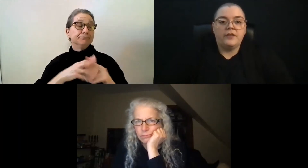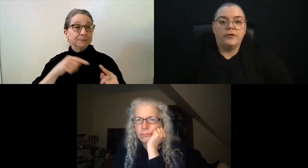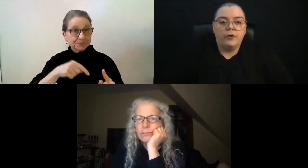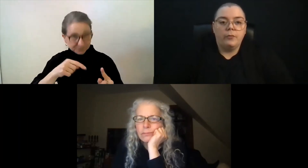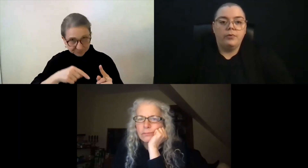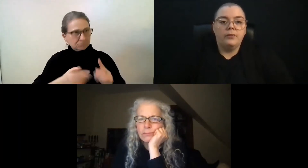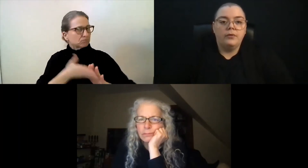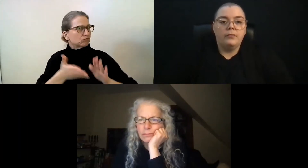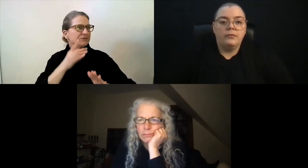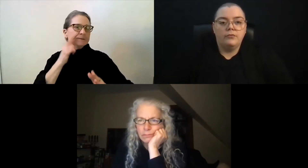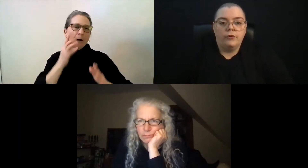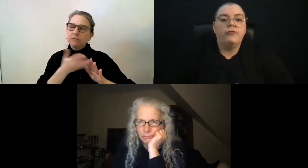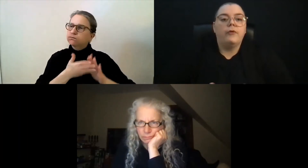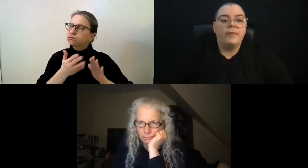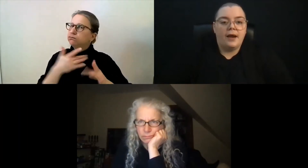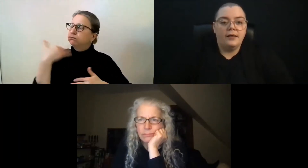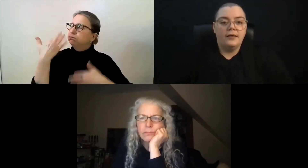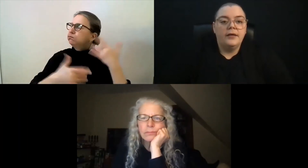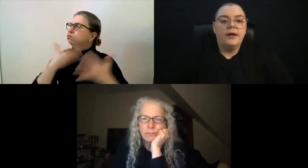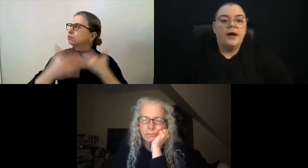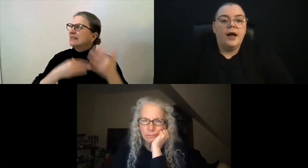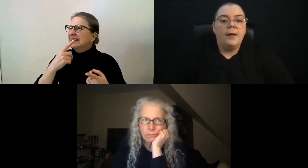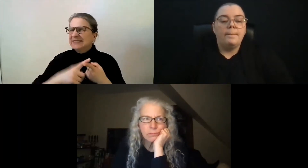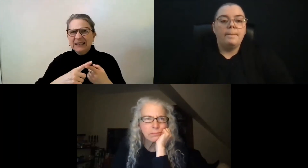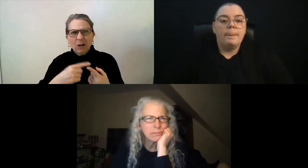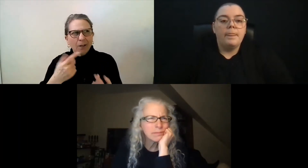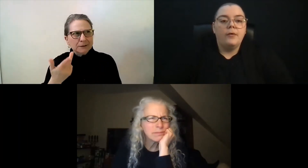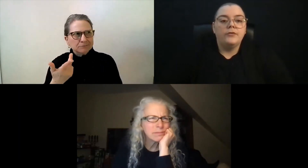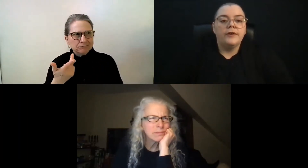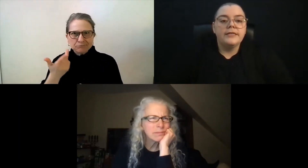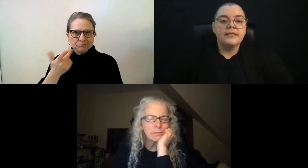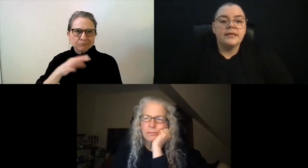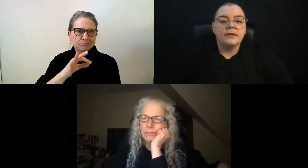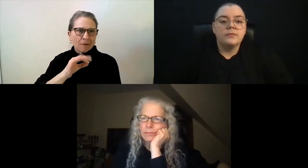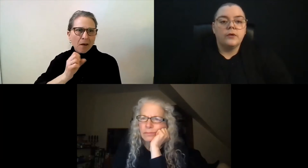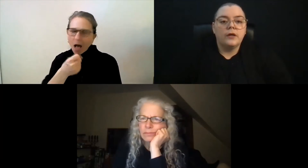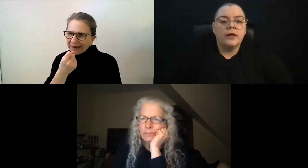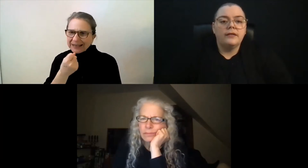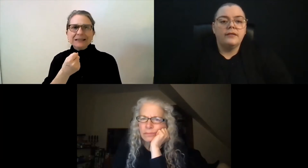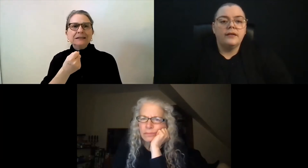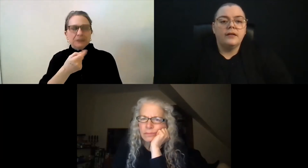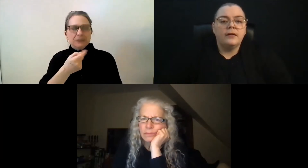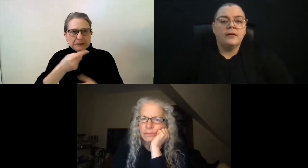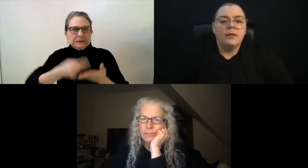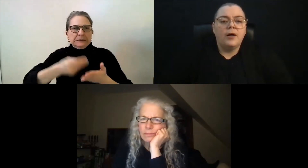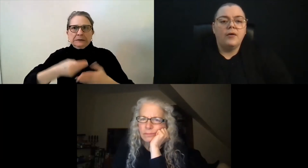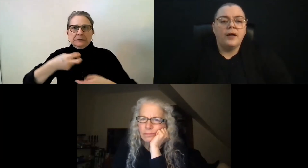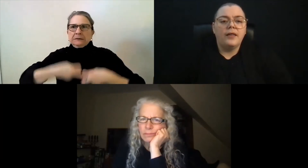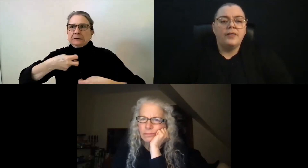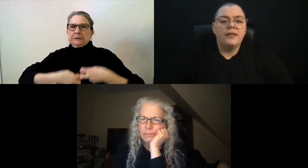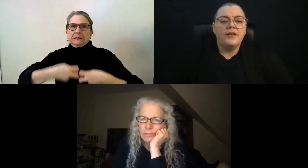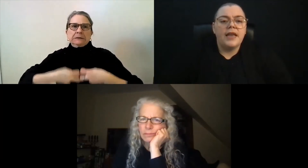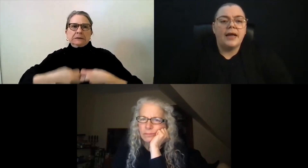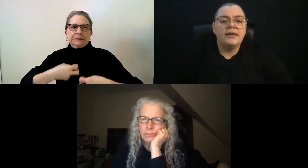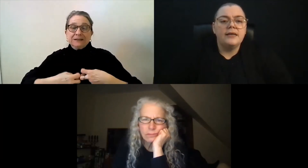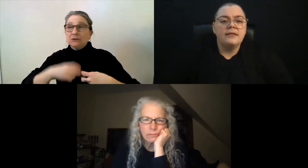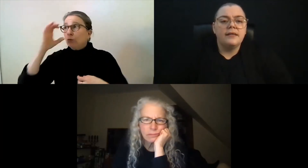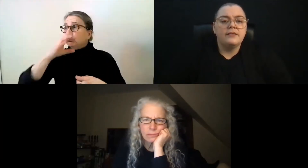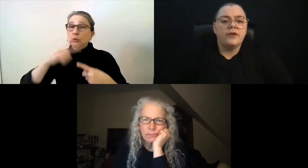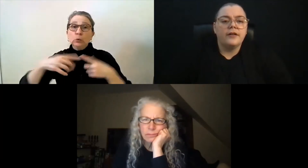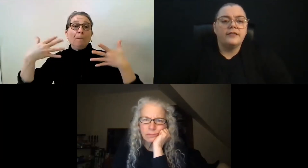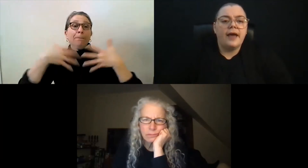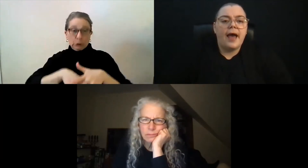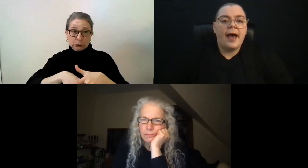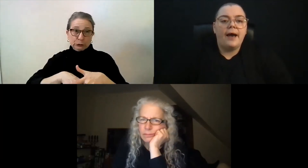person and the group grew from there. It was very successful until about, I think the nineties,